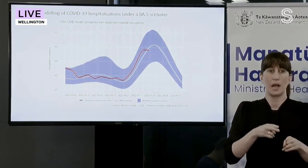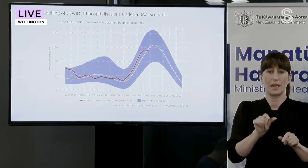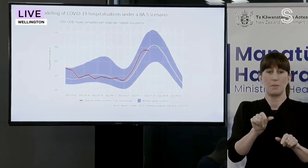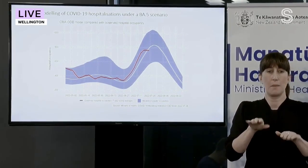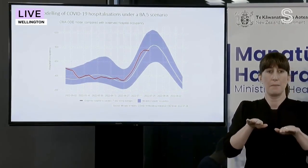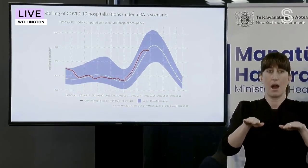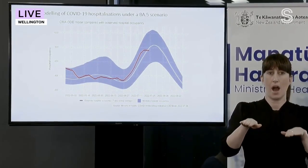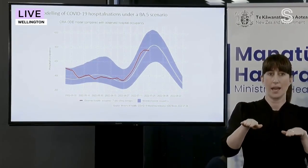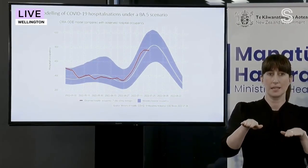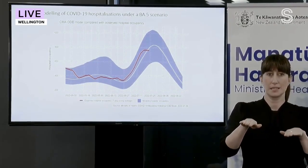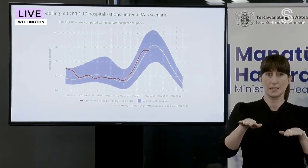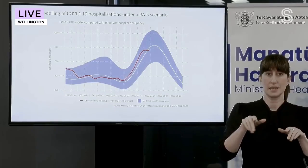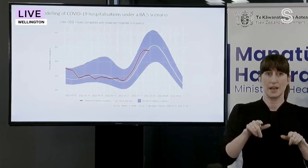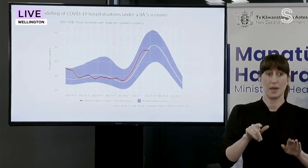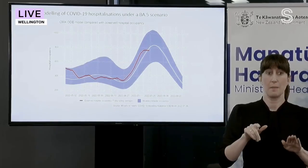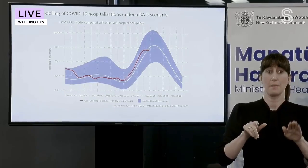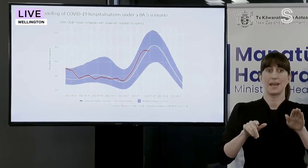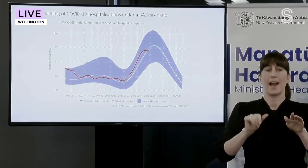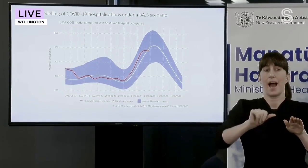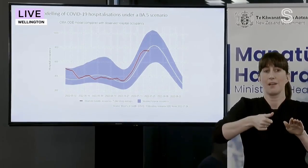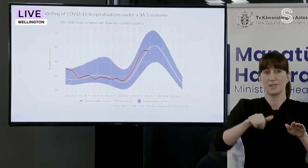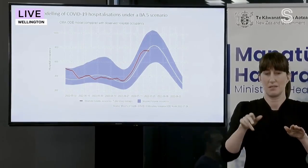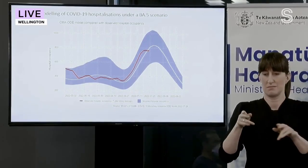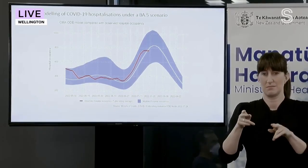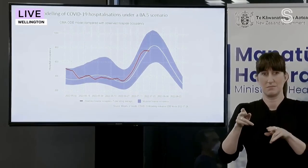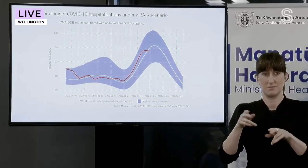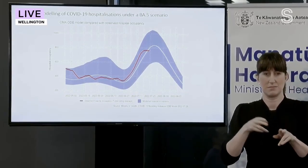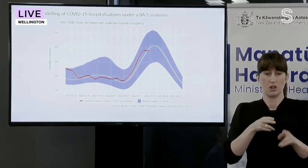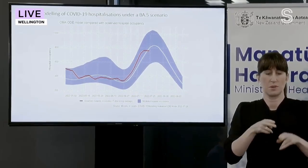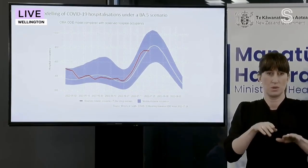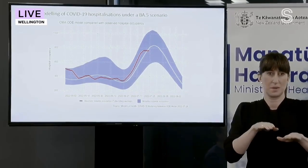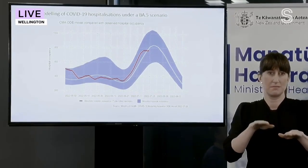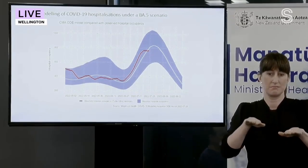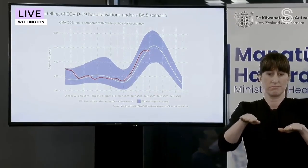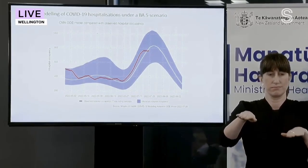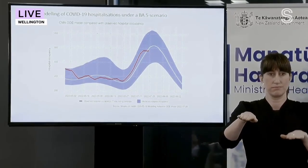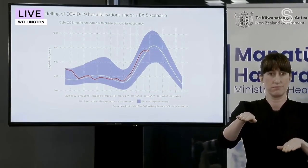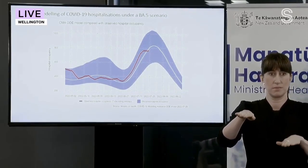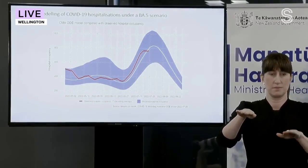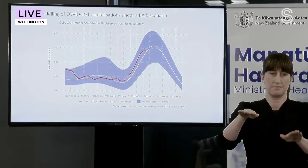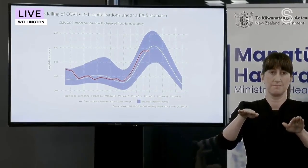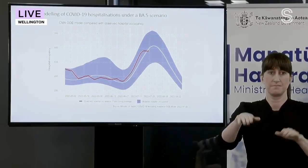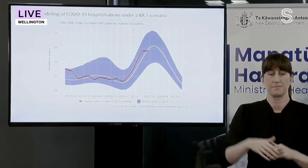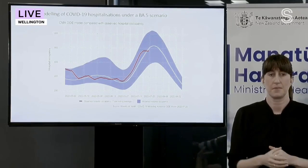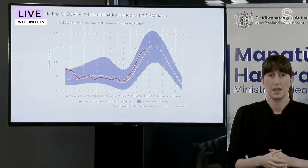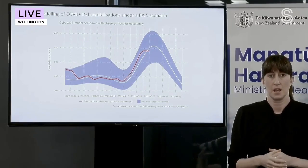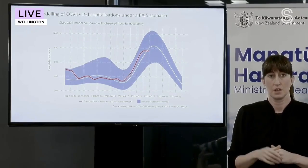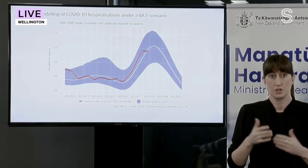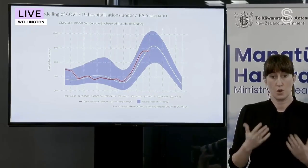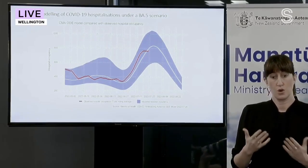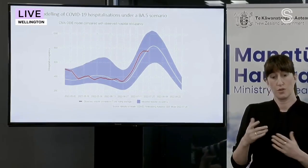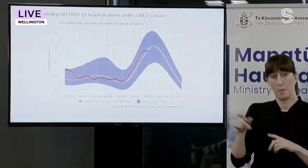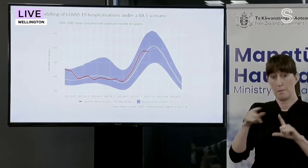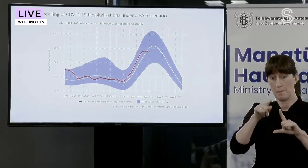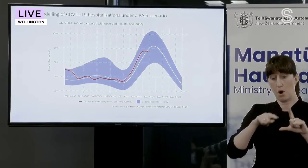And similarly, while the seven-day rolling average of cases could reach a peak of 16,000 a day, the model now indicates that it